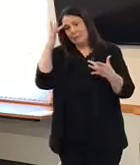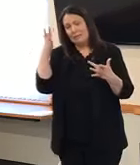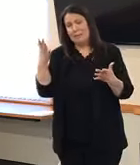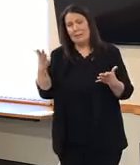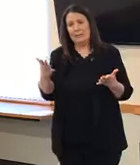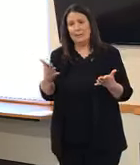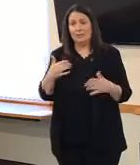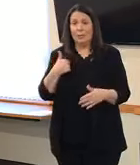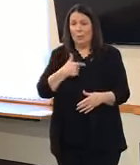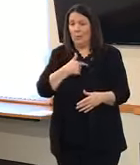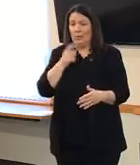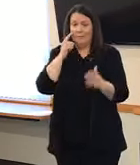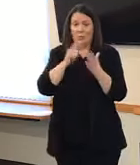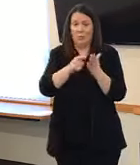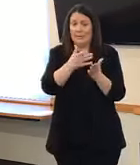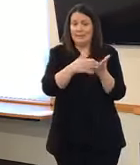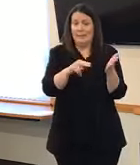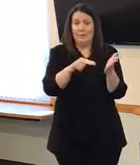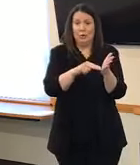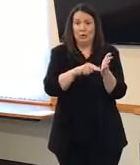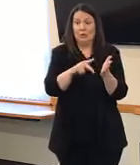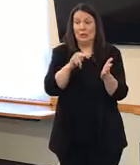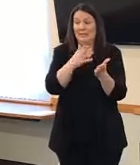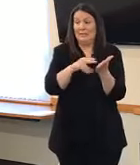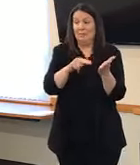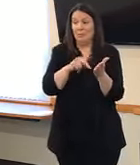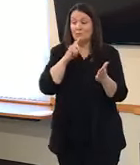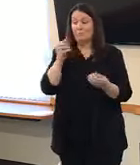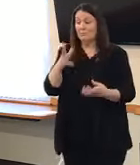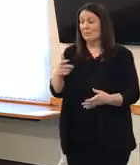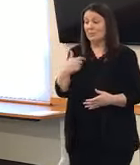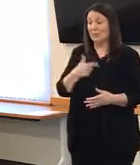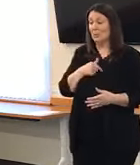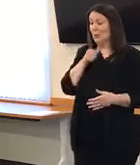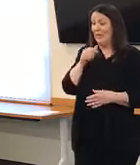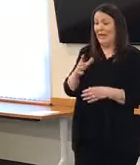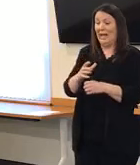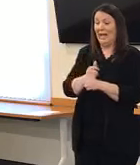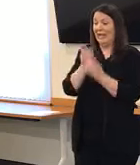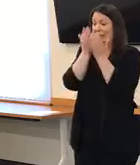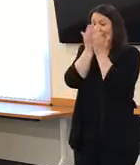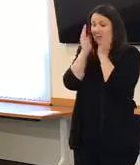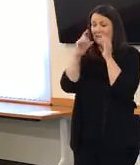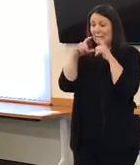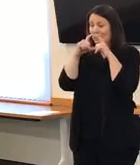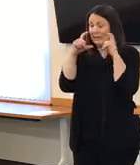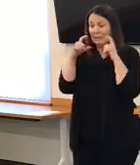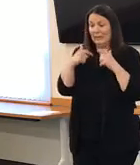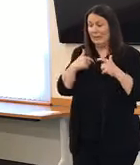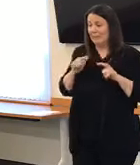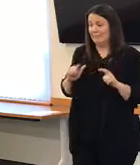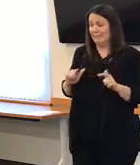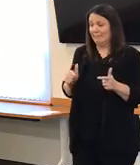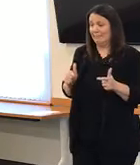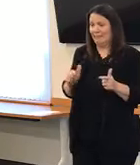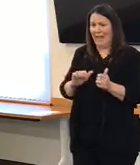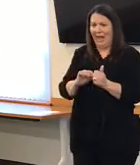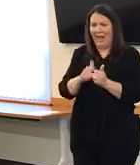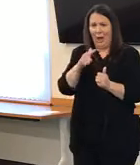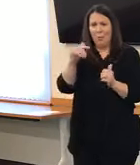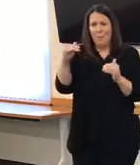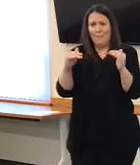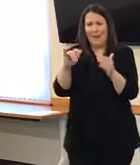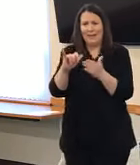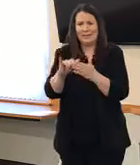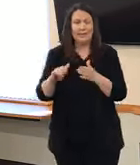we've had nurses, people reach out to us saying, know, we're not getting, you know, a face shield, know. Talk about that balancing act. So the balancing act of